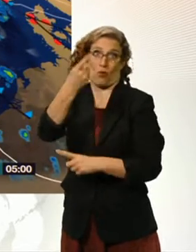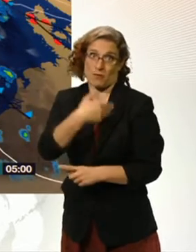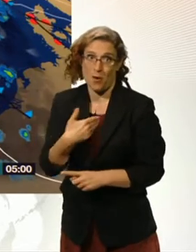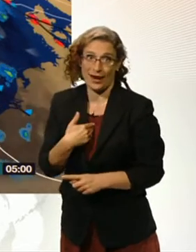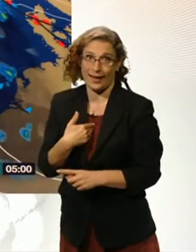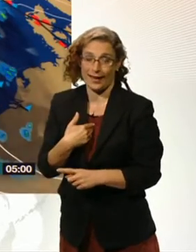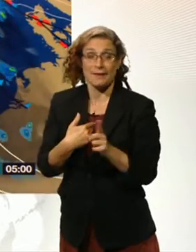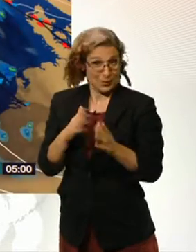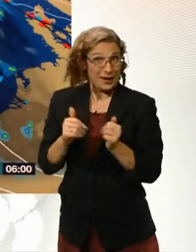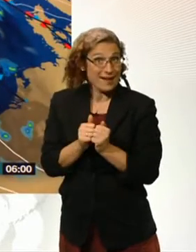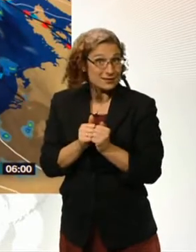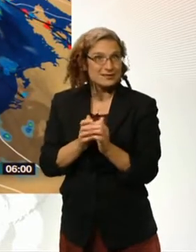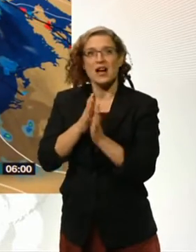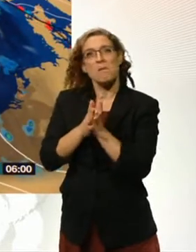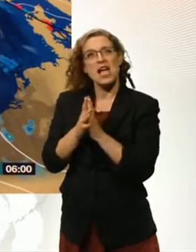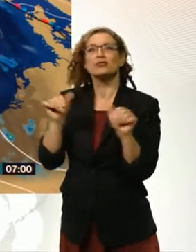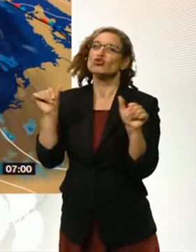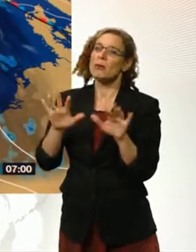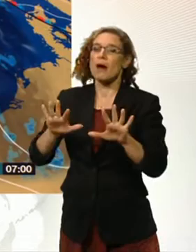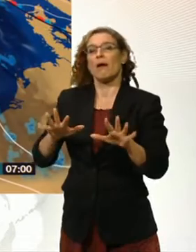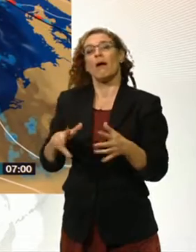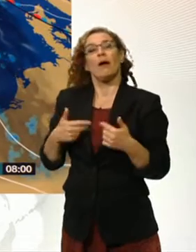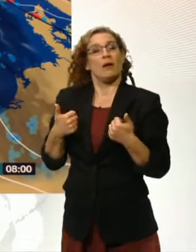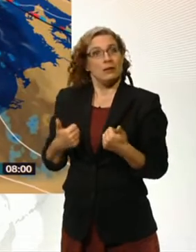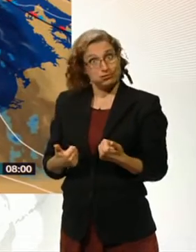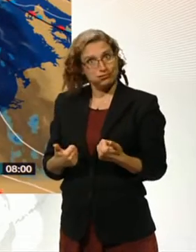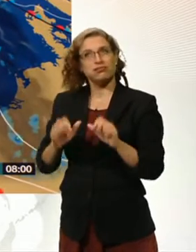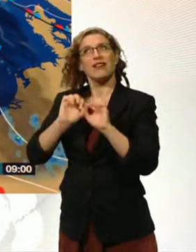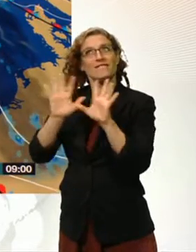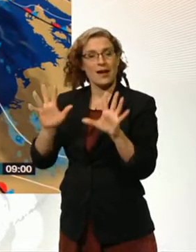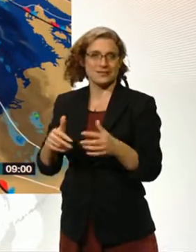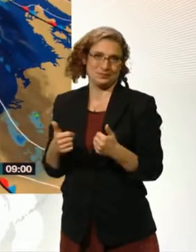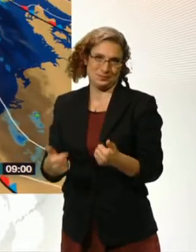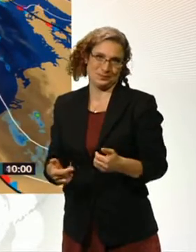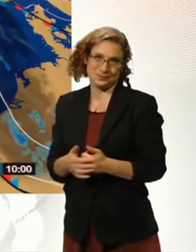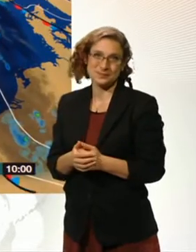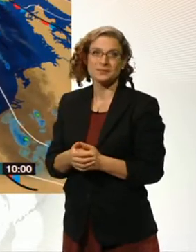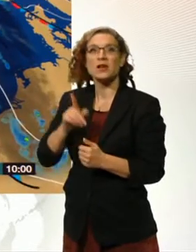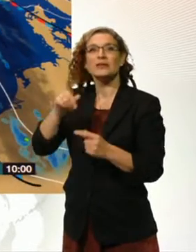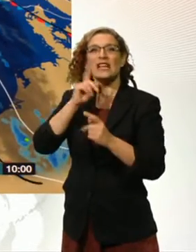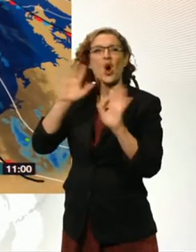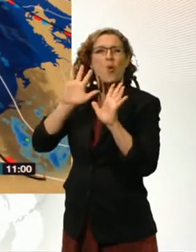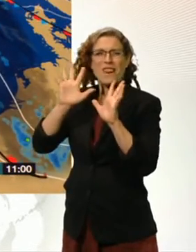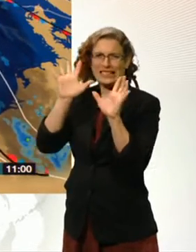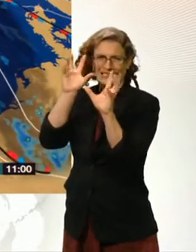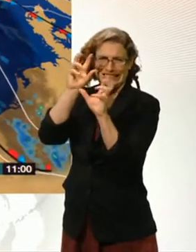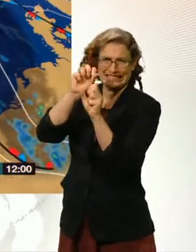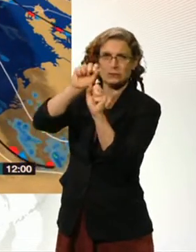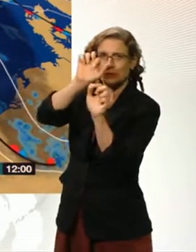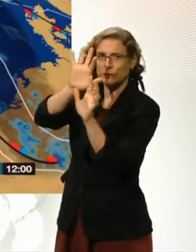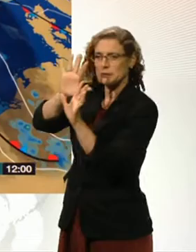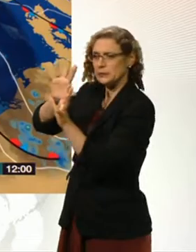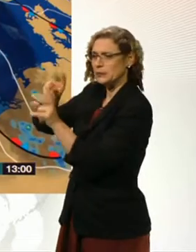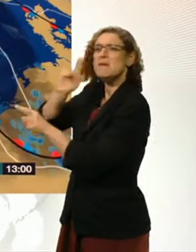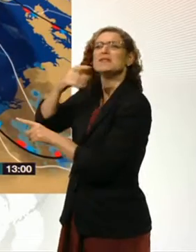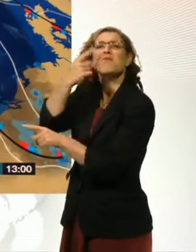the weekend is shaping up to be quite a quiet one and quite a fine one. Our weather front clears away from East Anglia, maybe rather cloudy and damp first